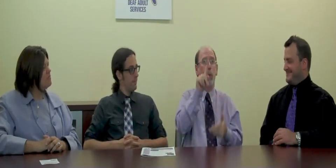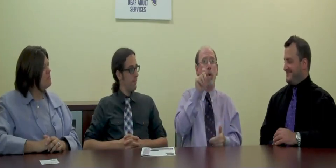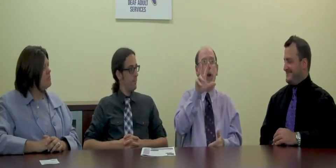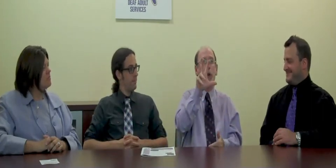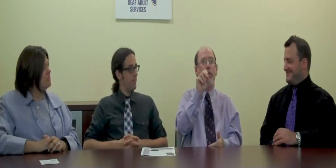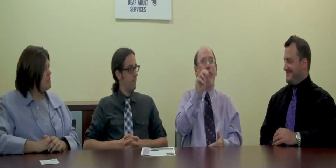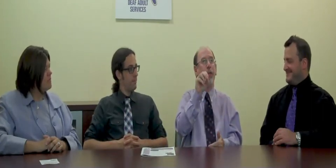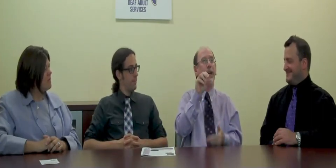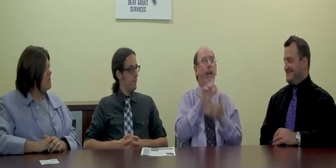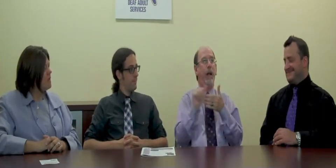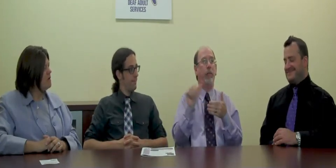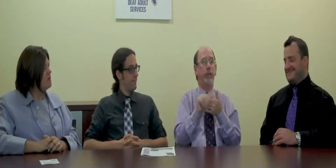$130.